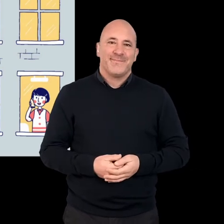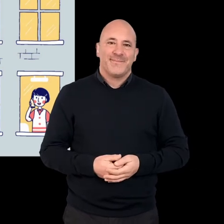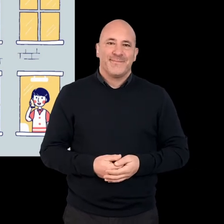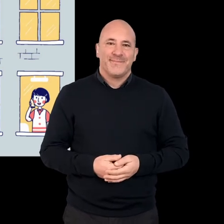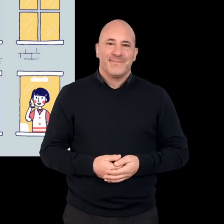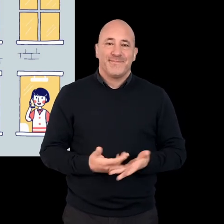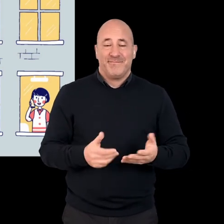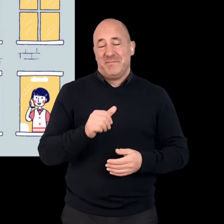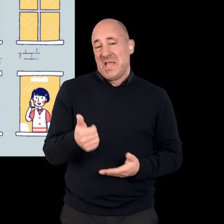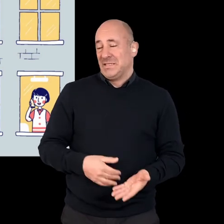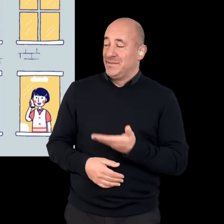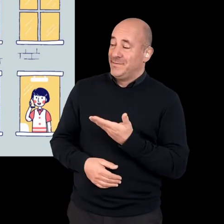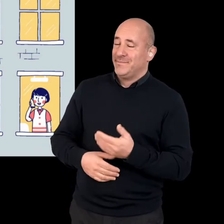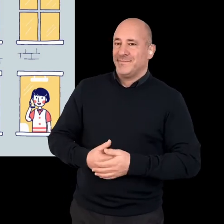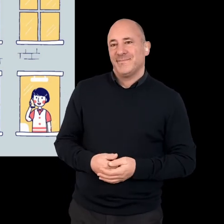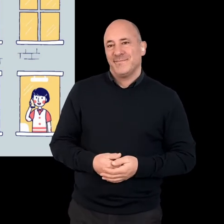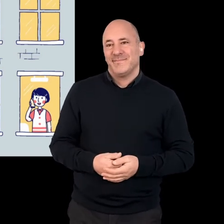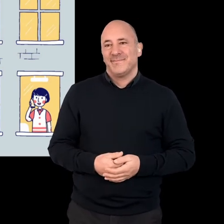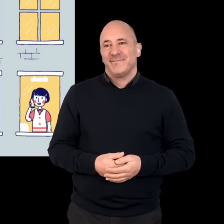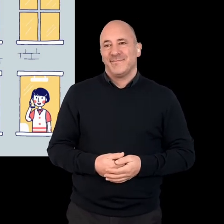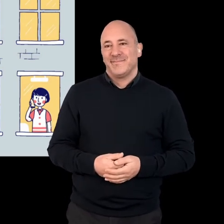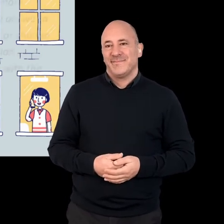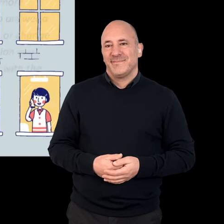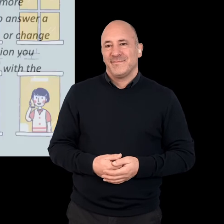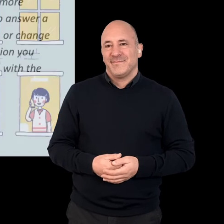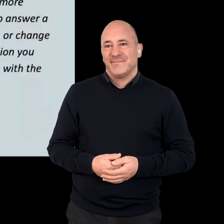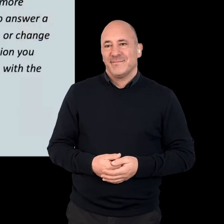for others. Next slide, please.